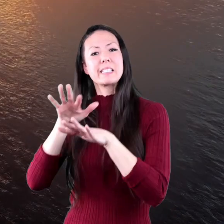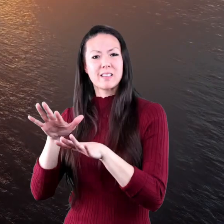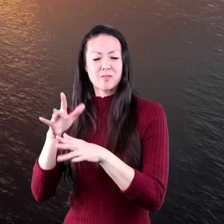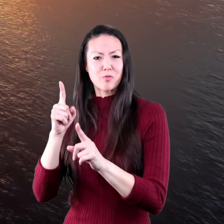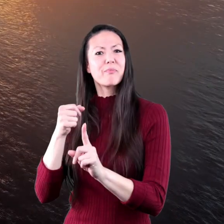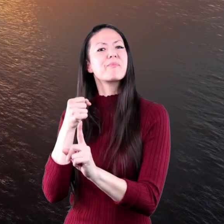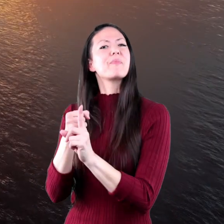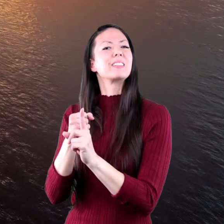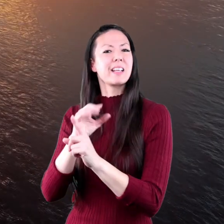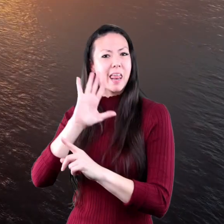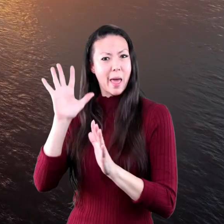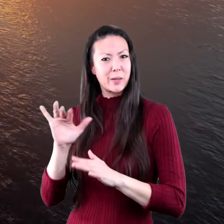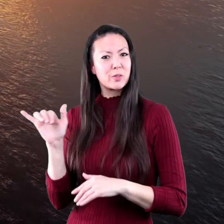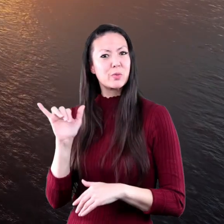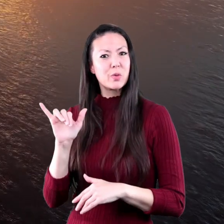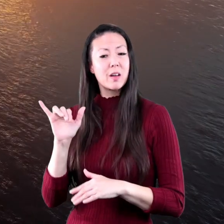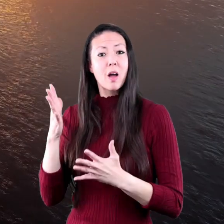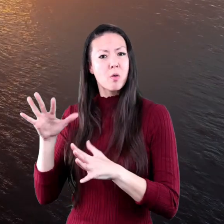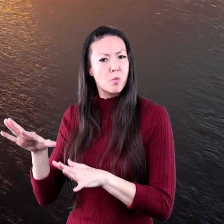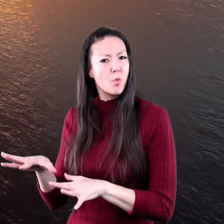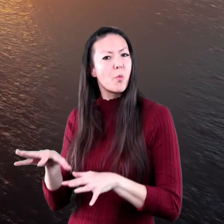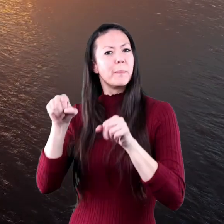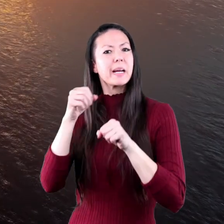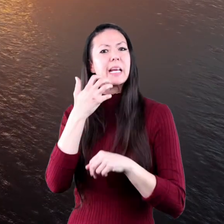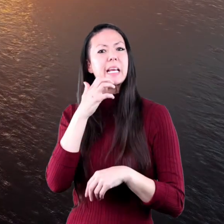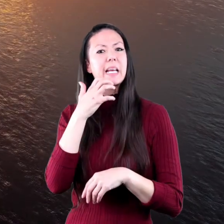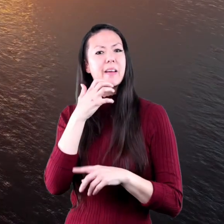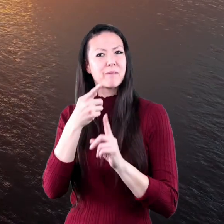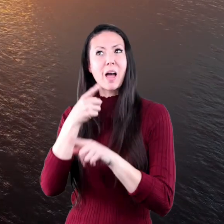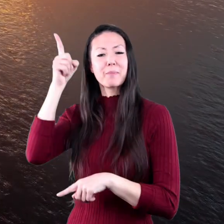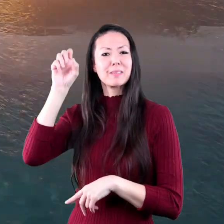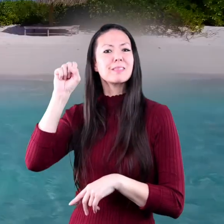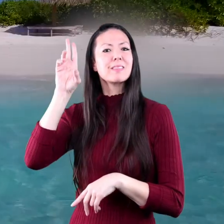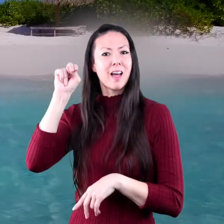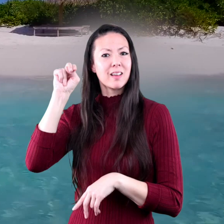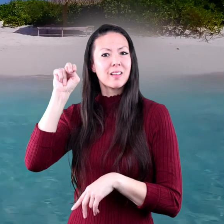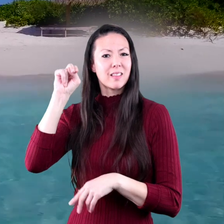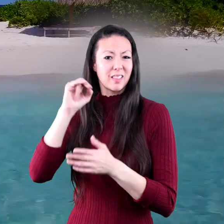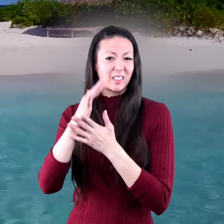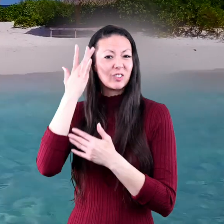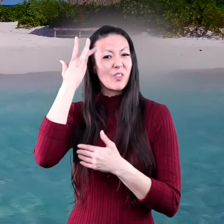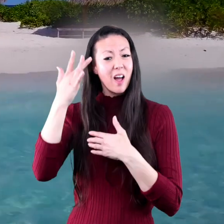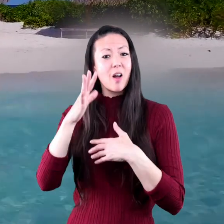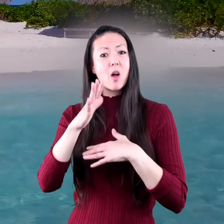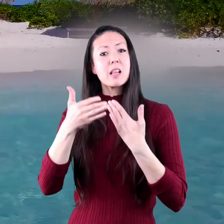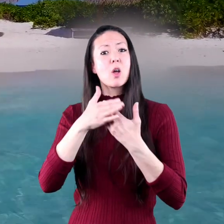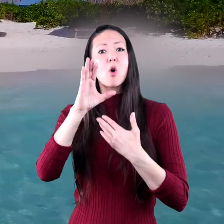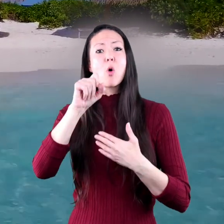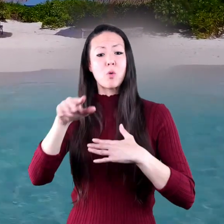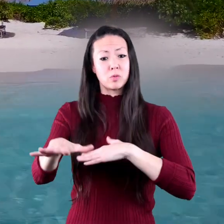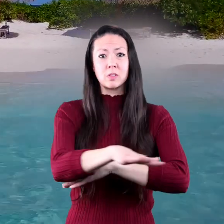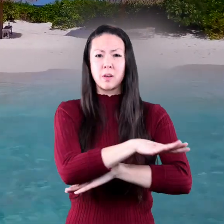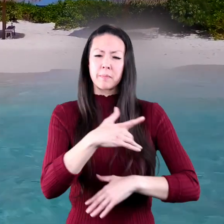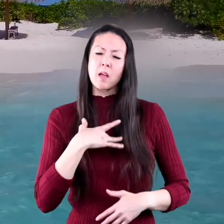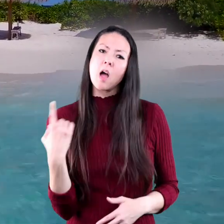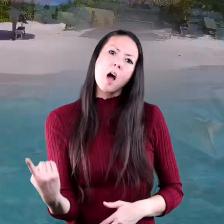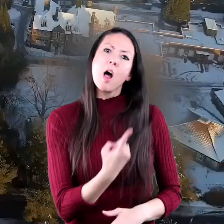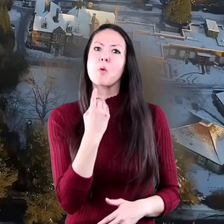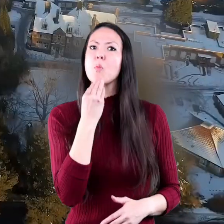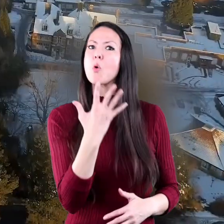climates, too, by absorbing the heat from the sun. That's why it's warmer nearer the coast and cooler